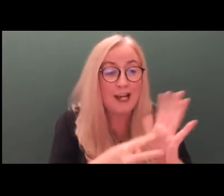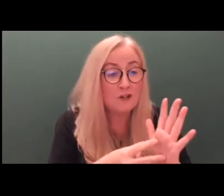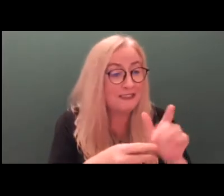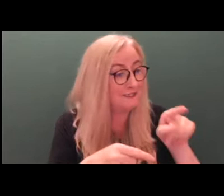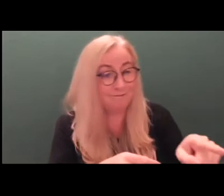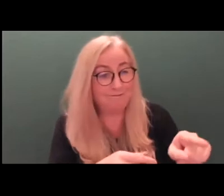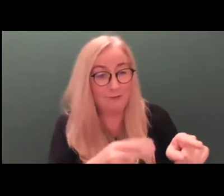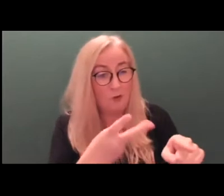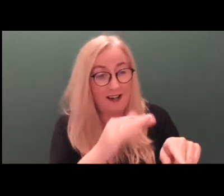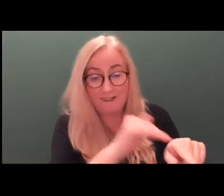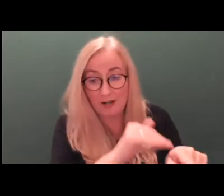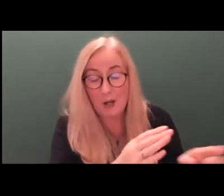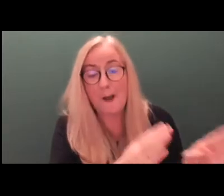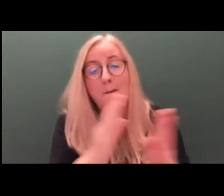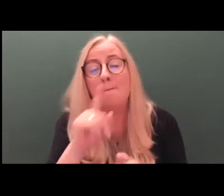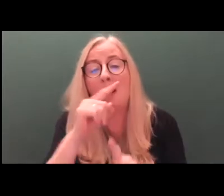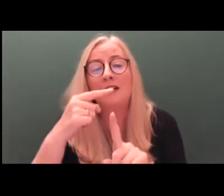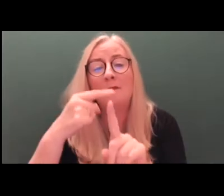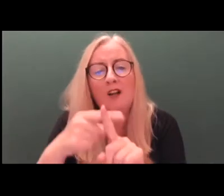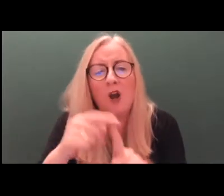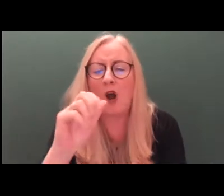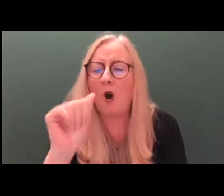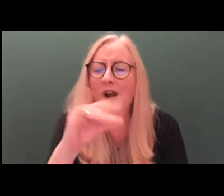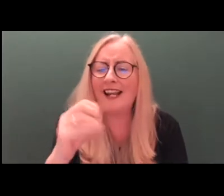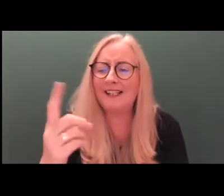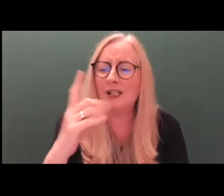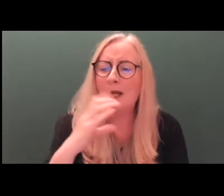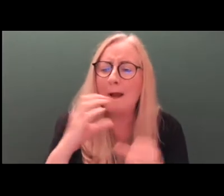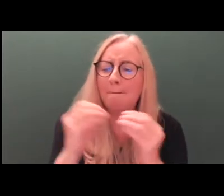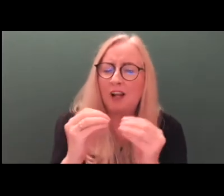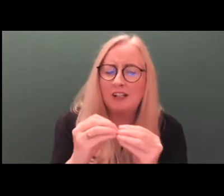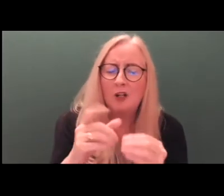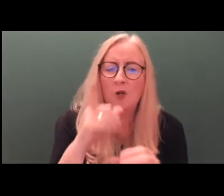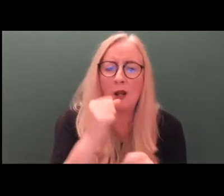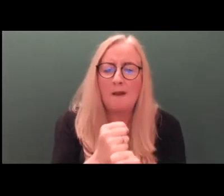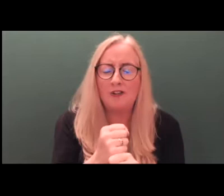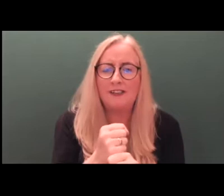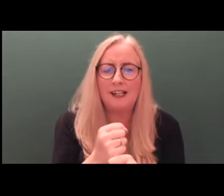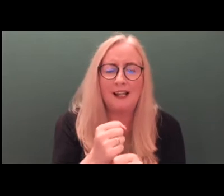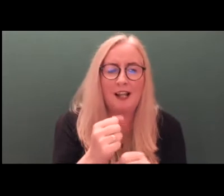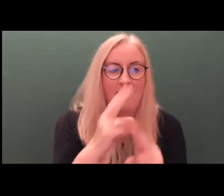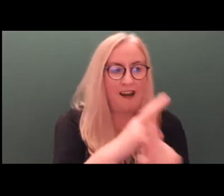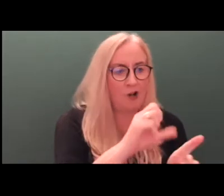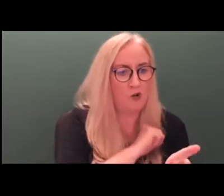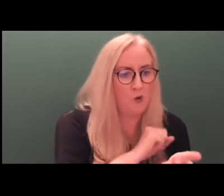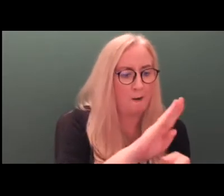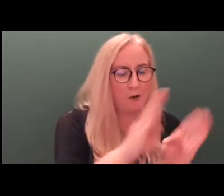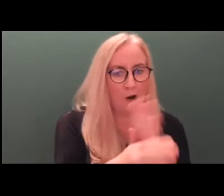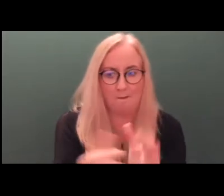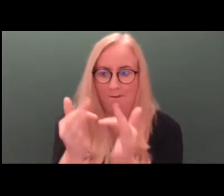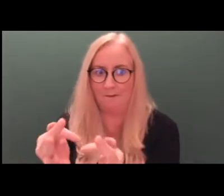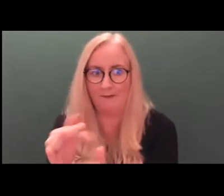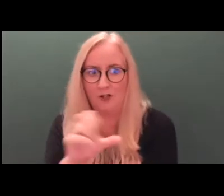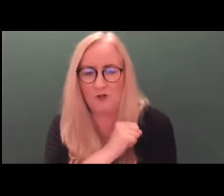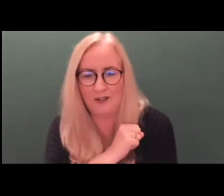I mean, on the plus side, Anya referred earlier to the idea of replacing uncertainty with certainty. And that's definitely the prize that we would be